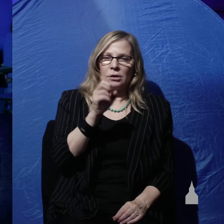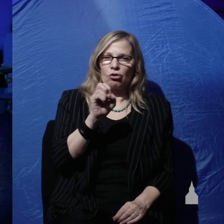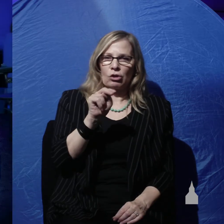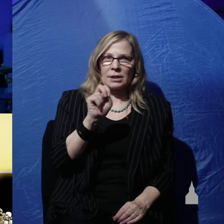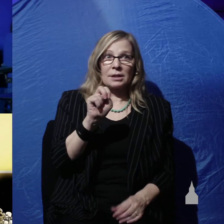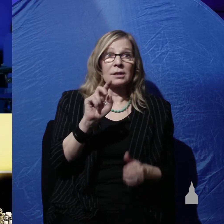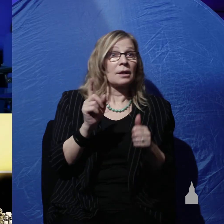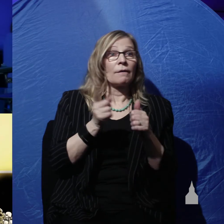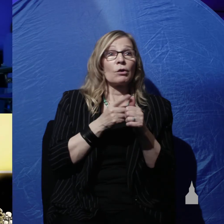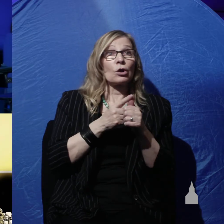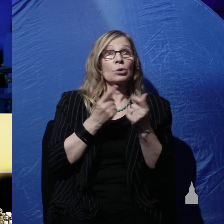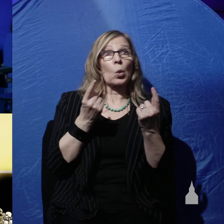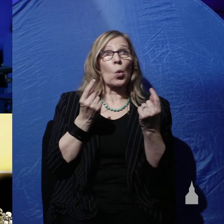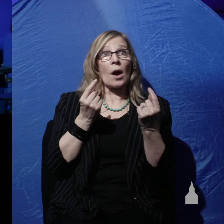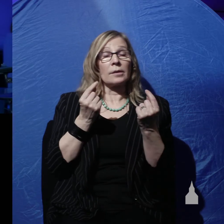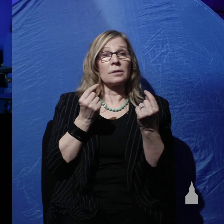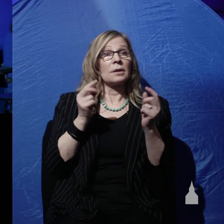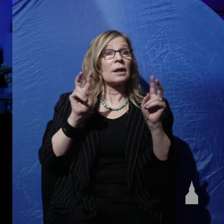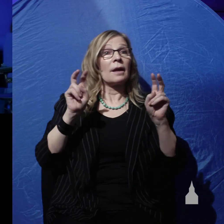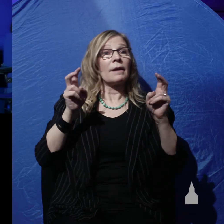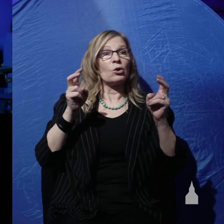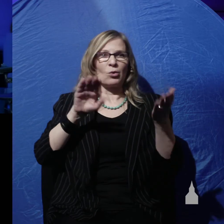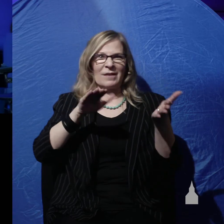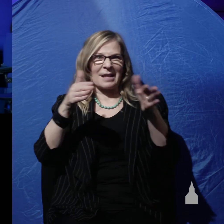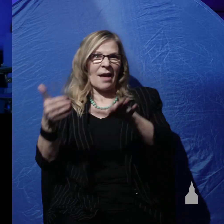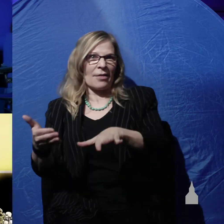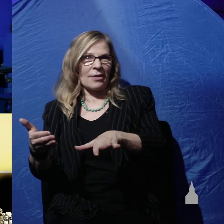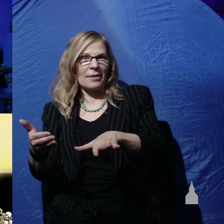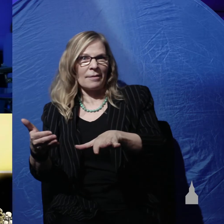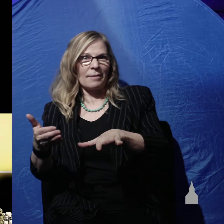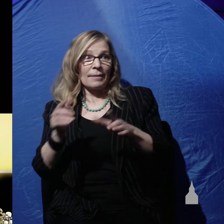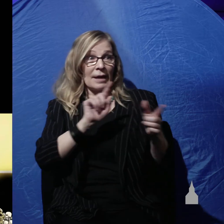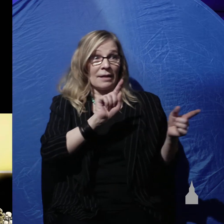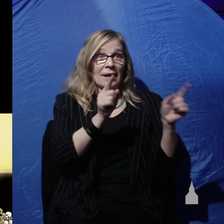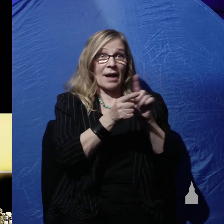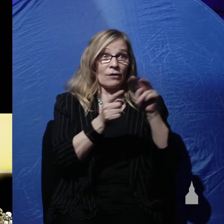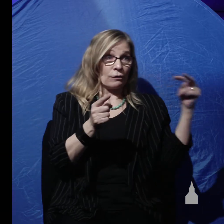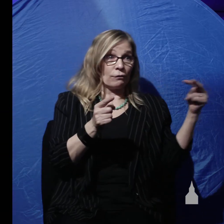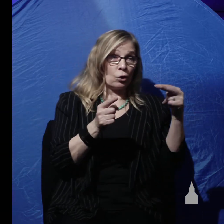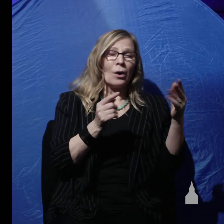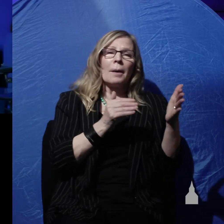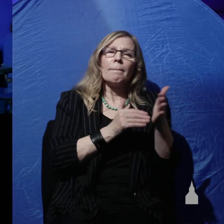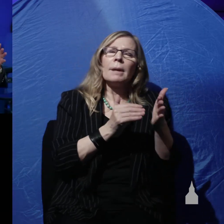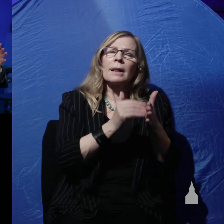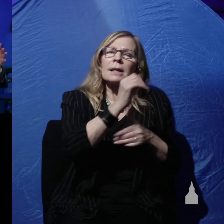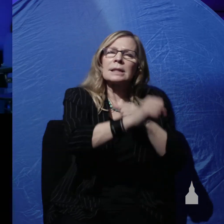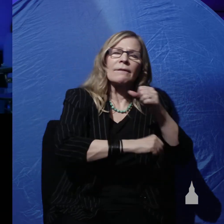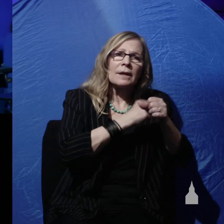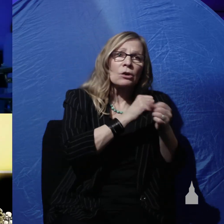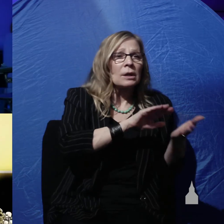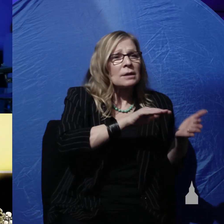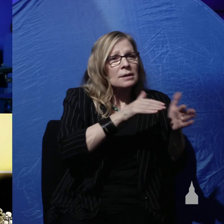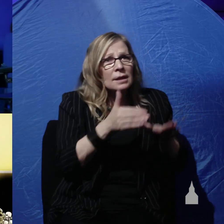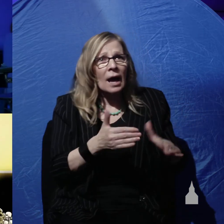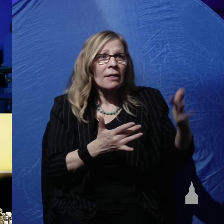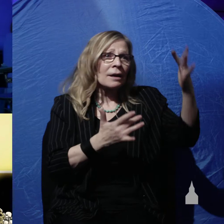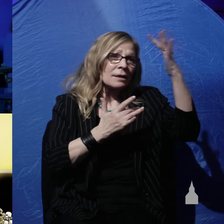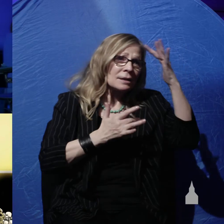those is the issue of death. In the evolutionary view you have millions of years of death and disease and suffering and